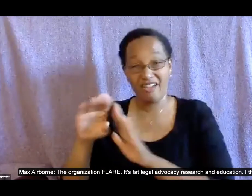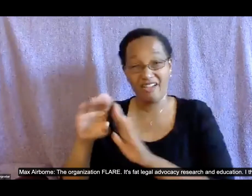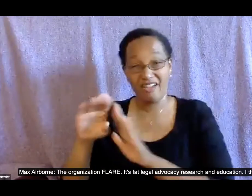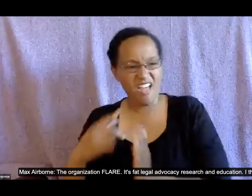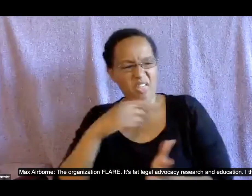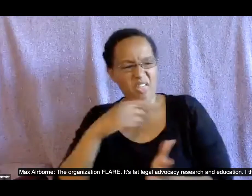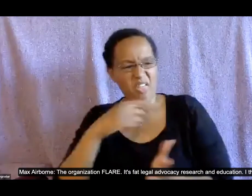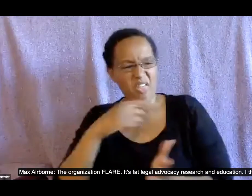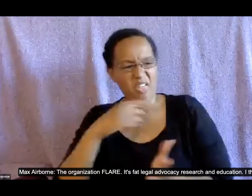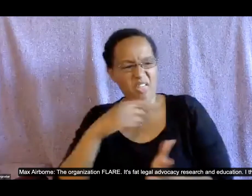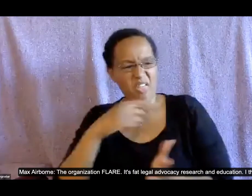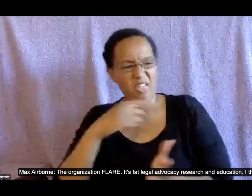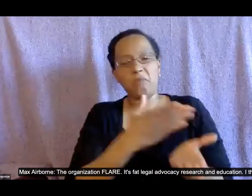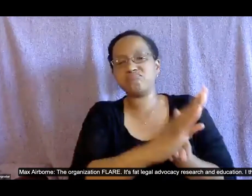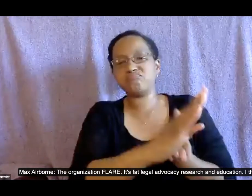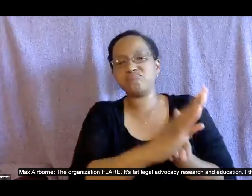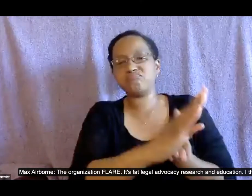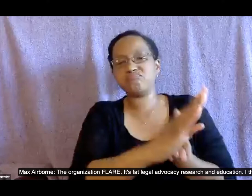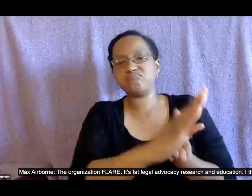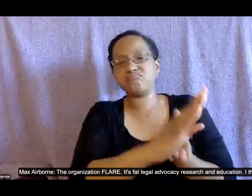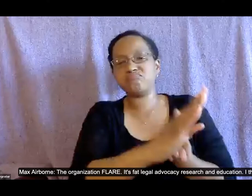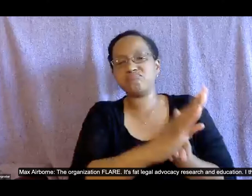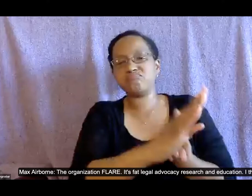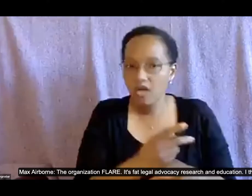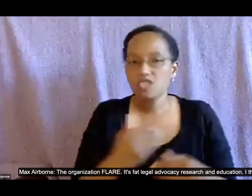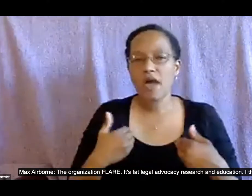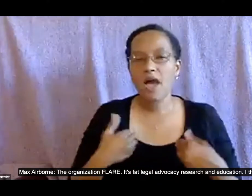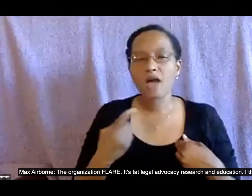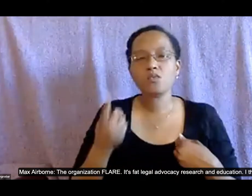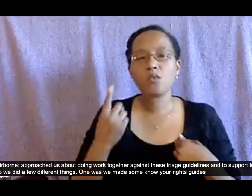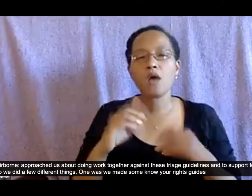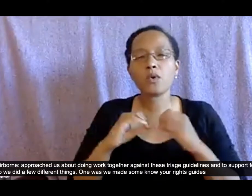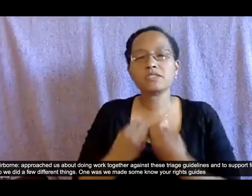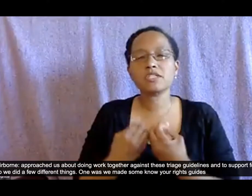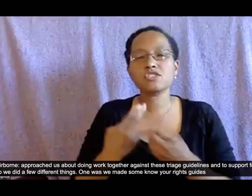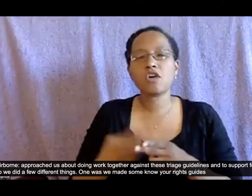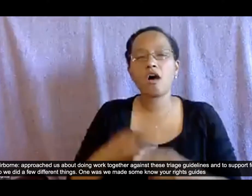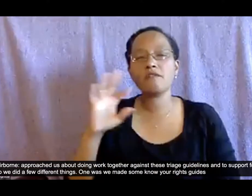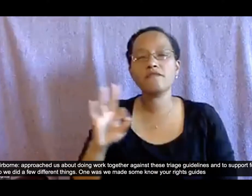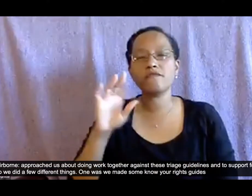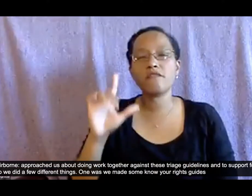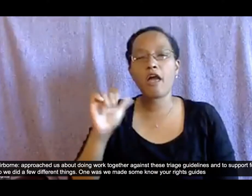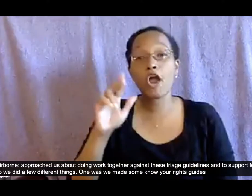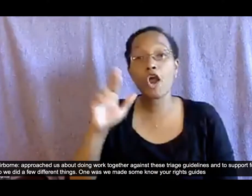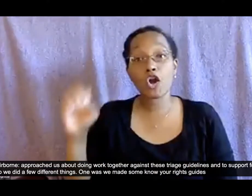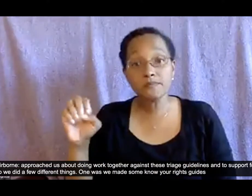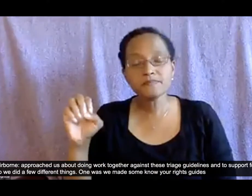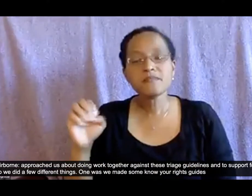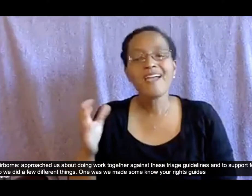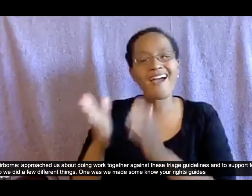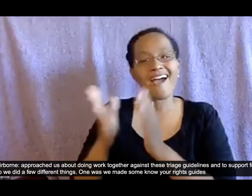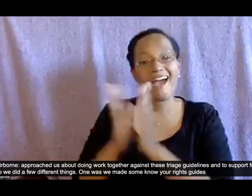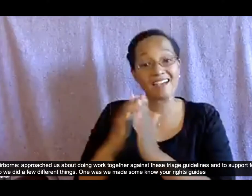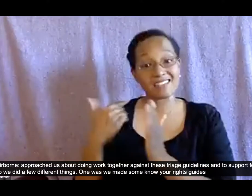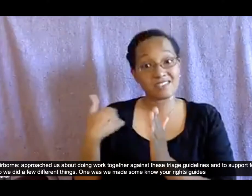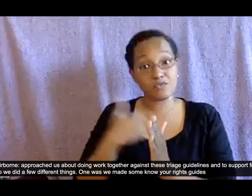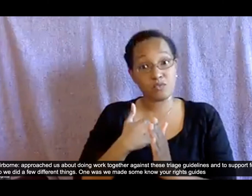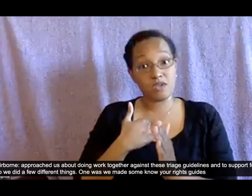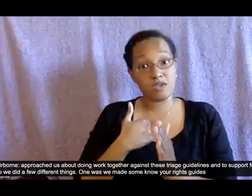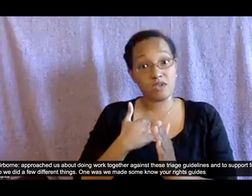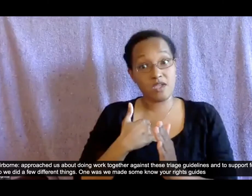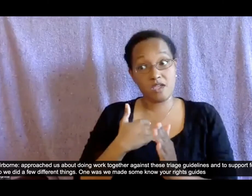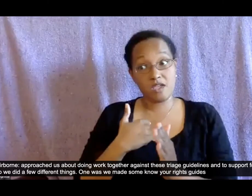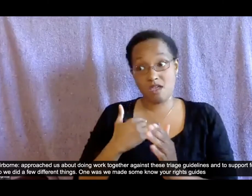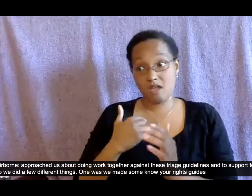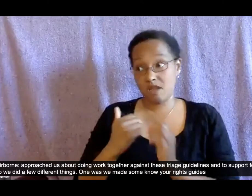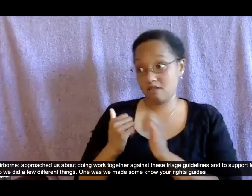legal advocacy research and education i think um approached us about doing work together against these triage